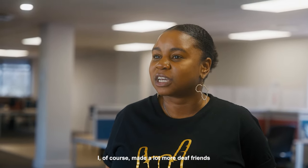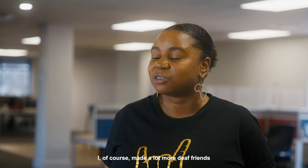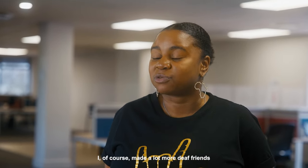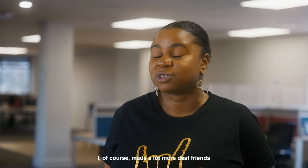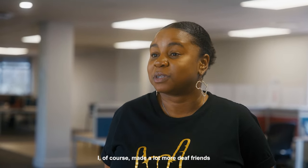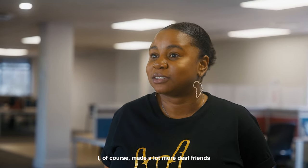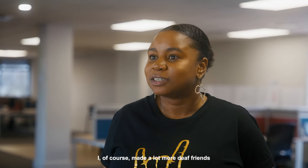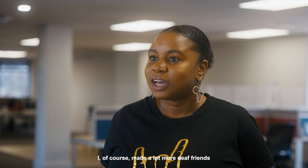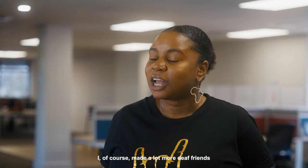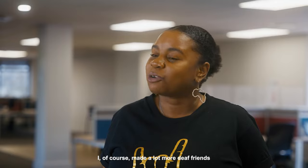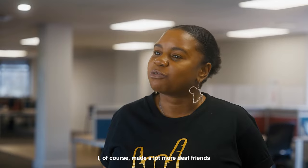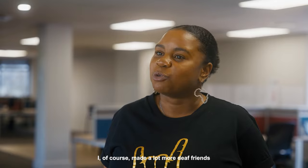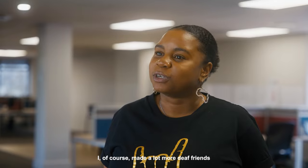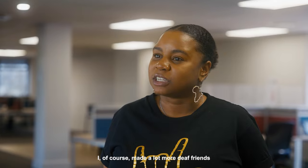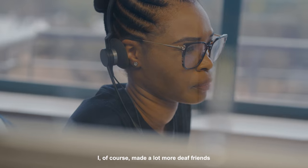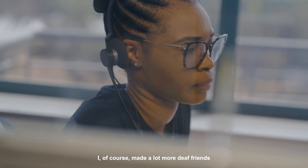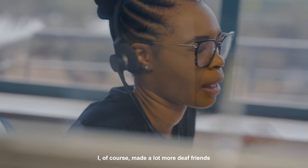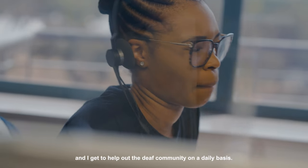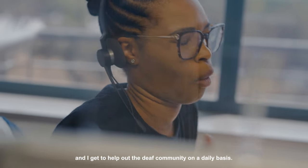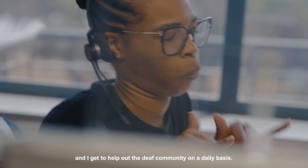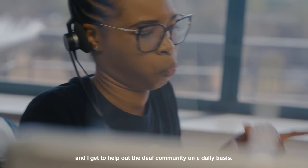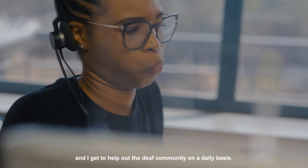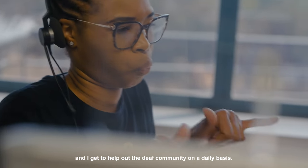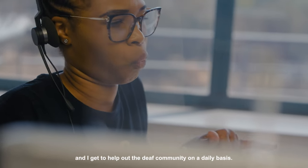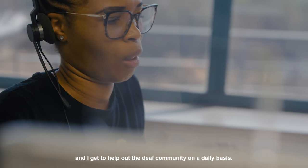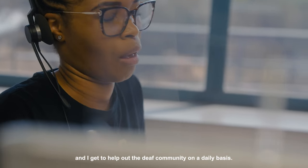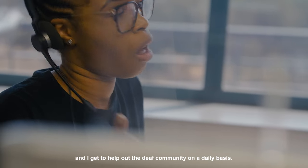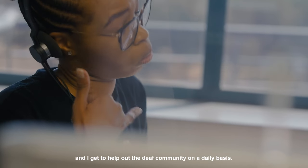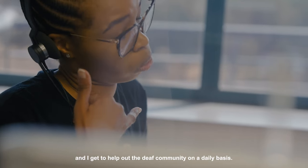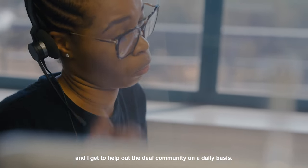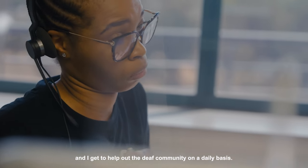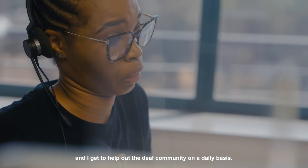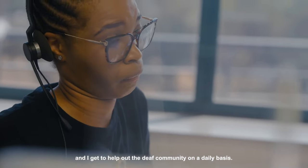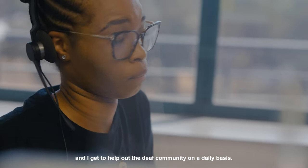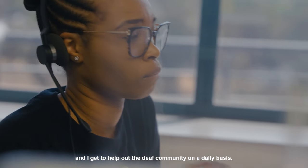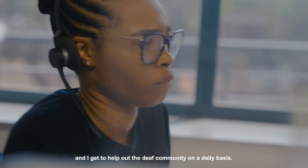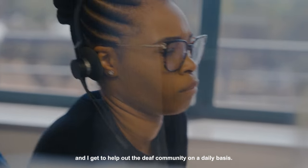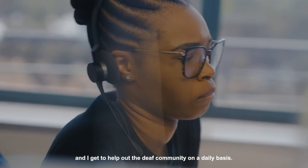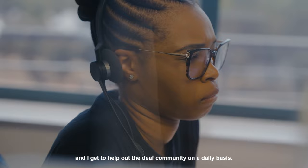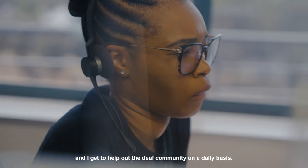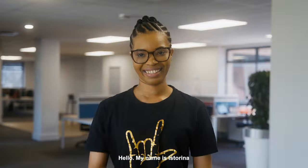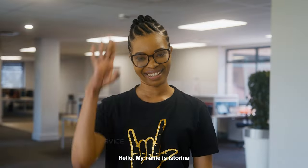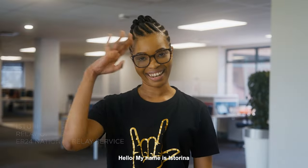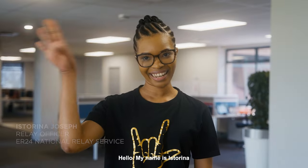I of course made a lot of more deaf friends and I get to help out the deaf community on a daily basis. Hi,